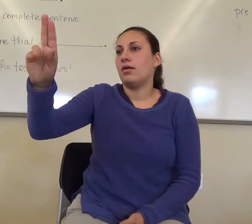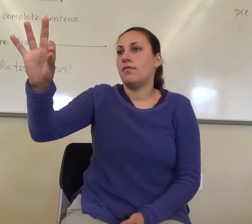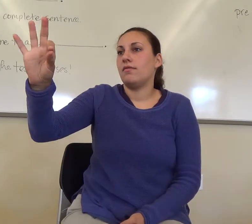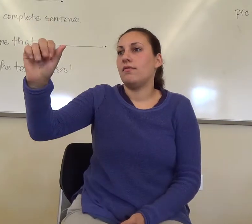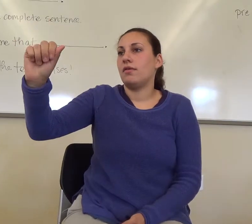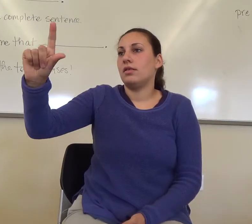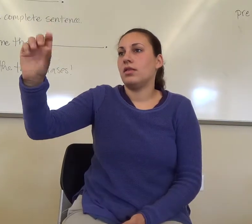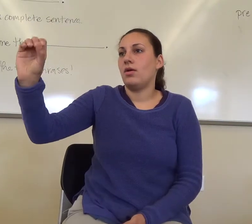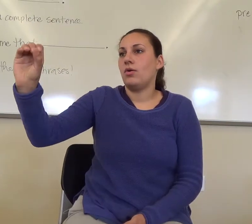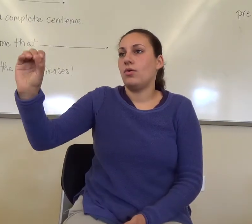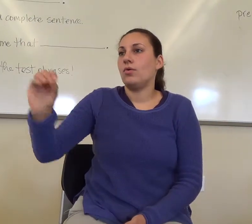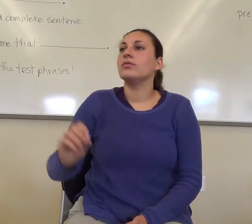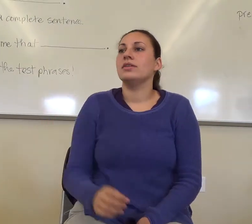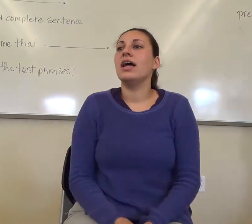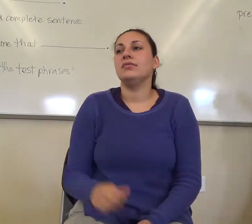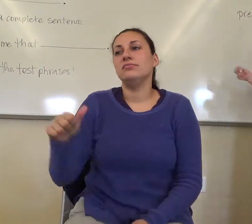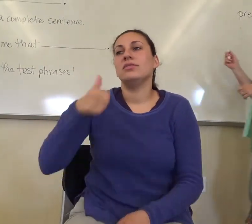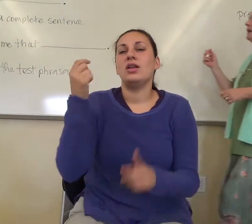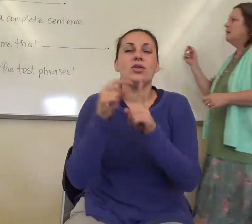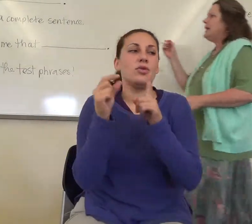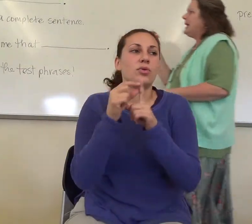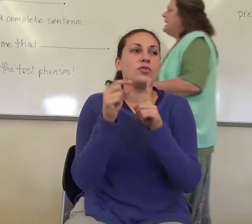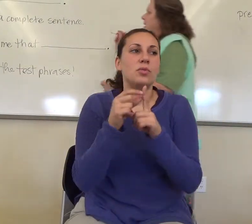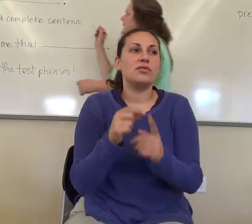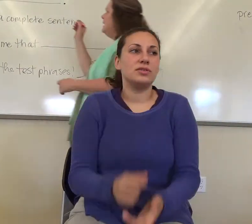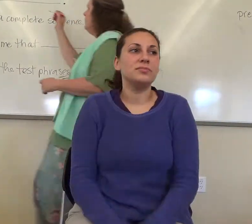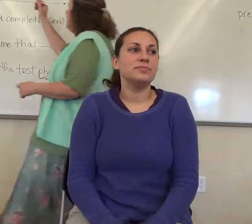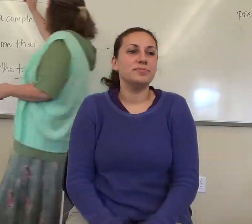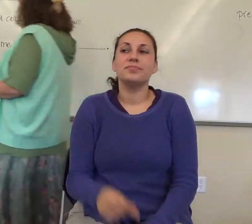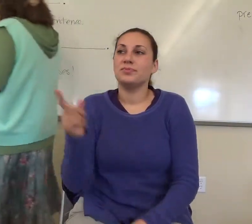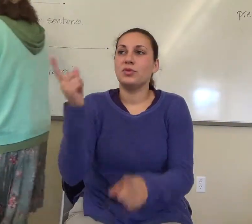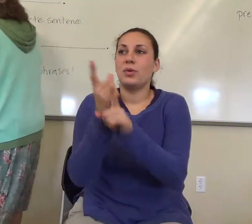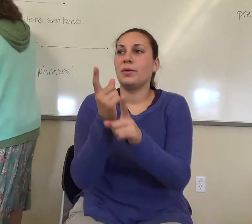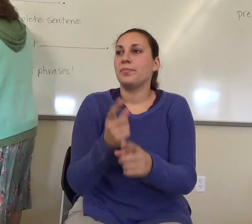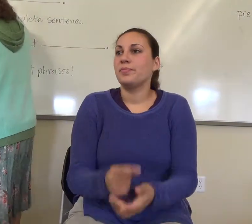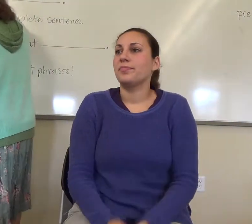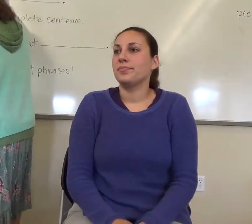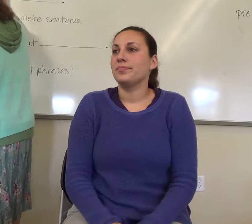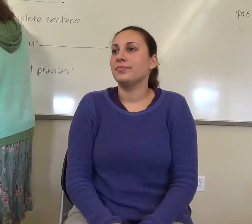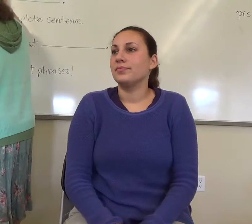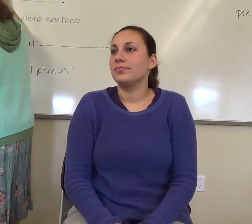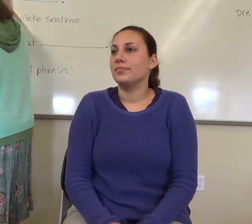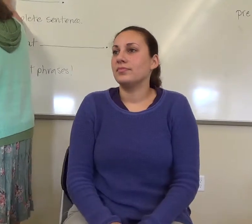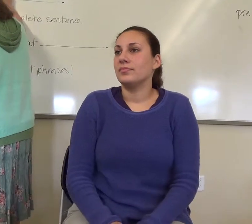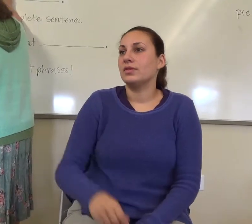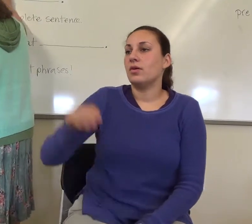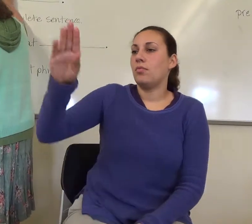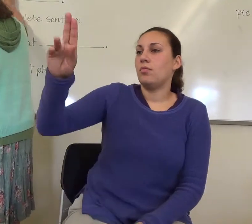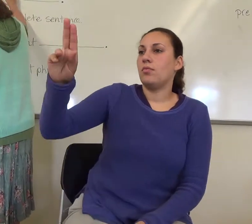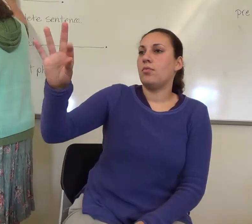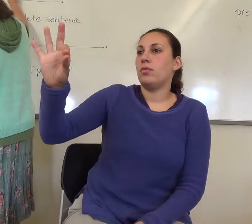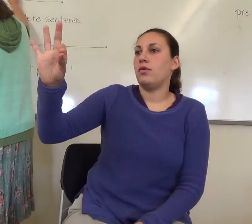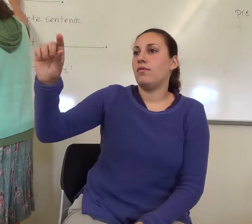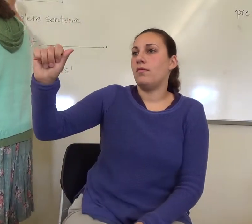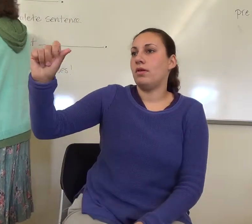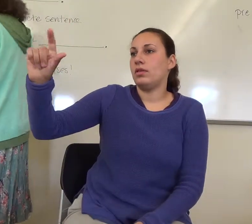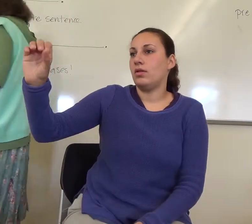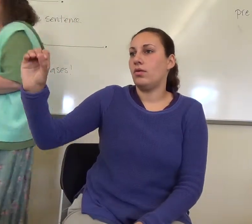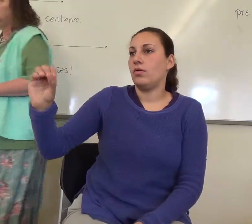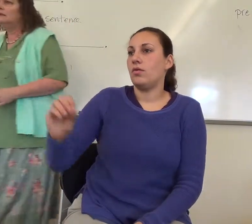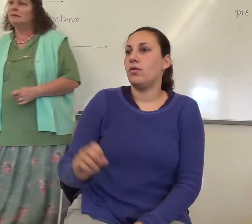just another word for buffalo. Yeah. Okay. Did anybody put down anything other than just